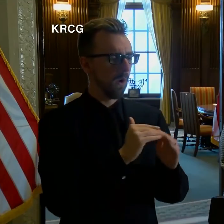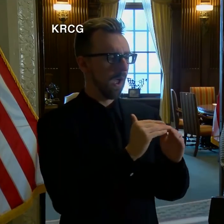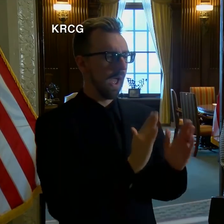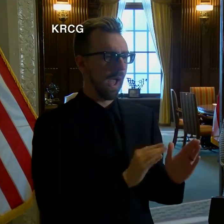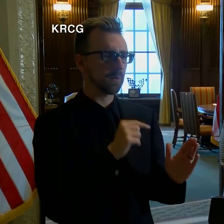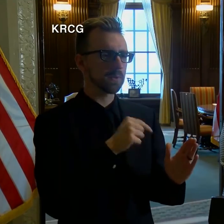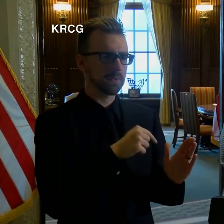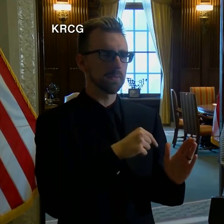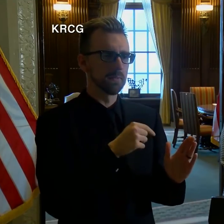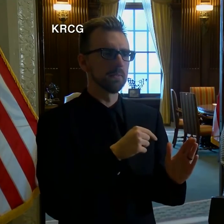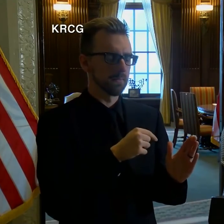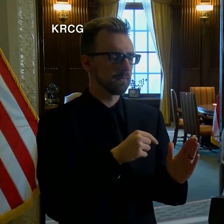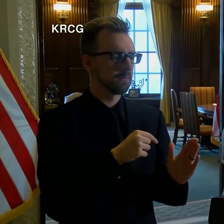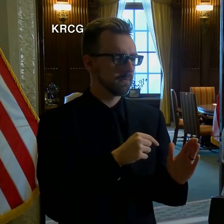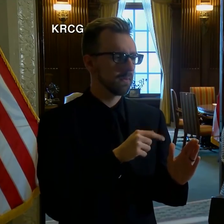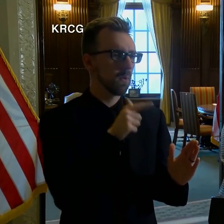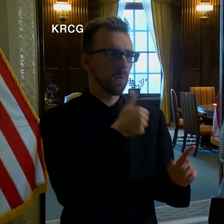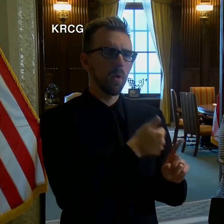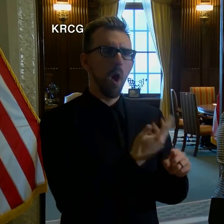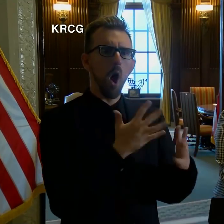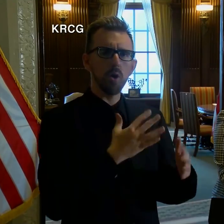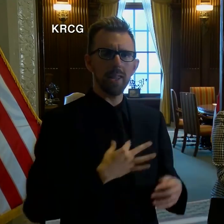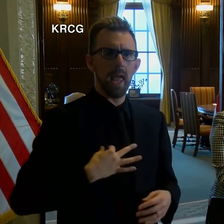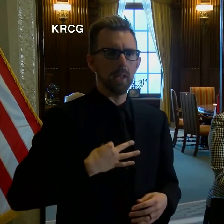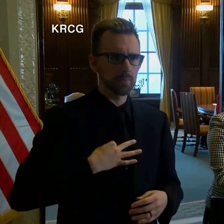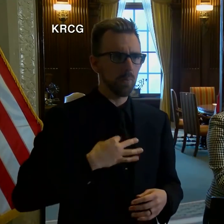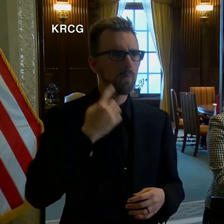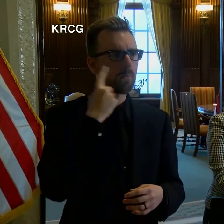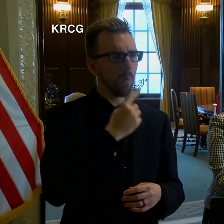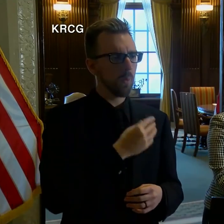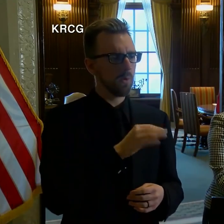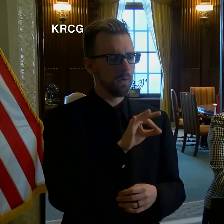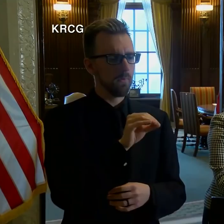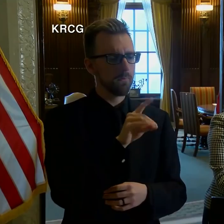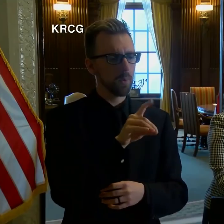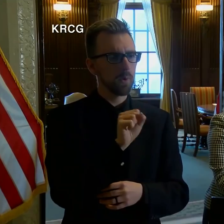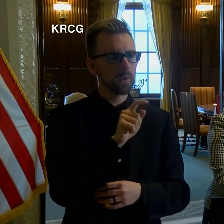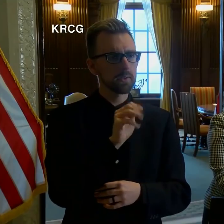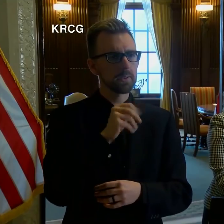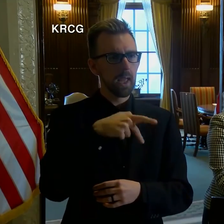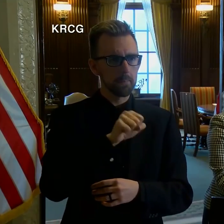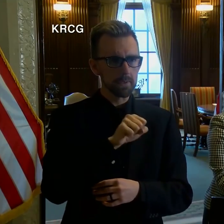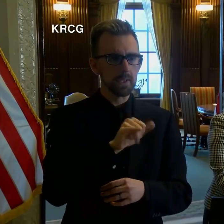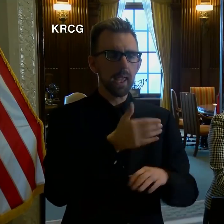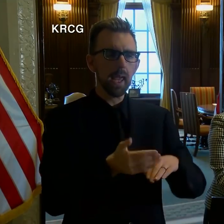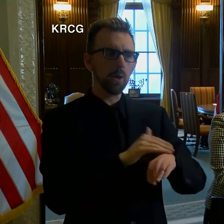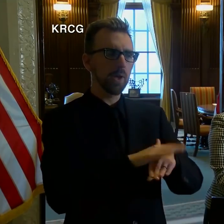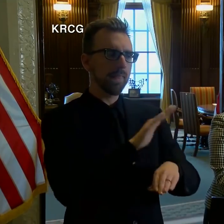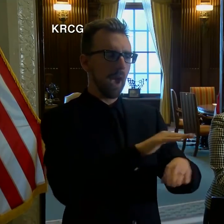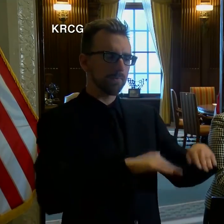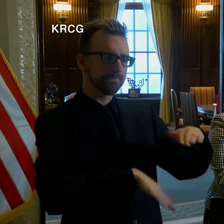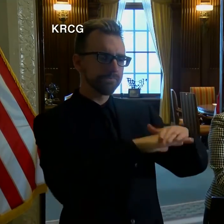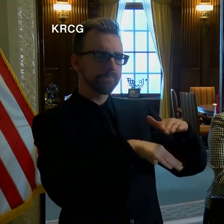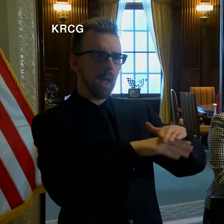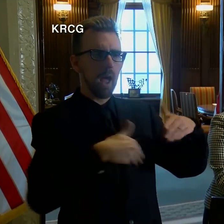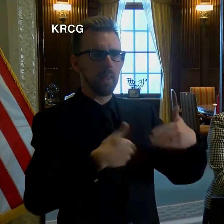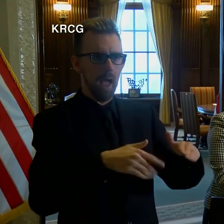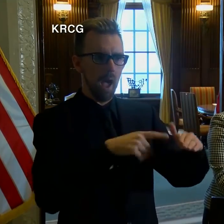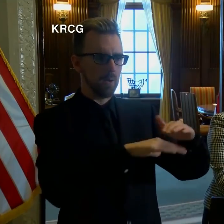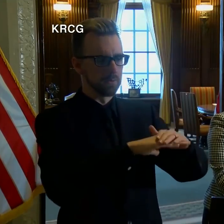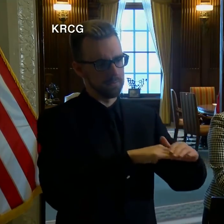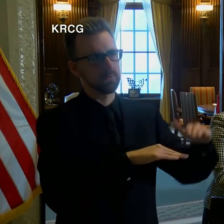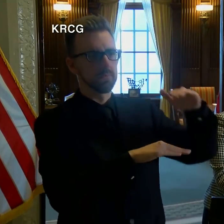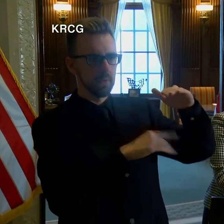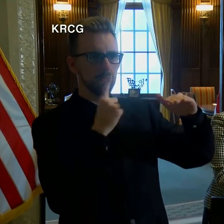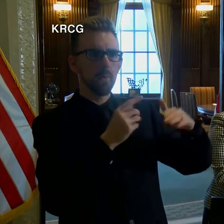excuse me, households who are already eligible for food stamps. It increases their maximum allotment for